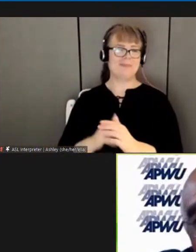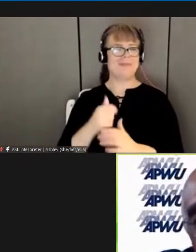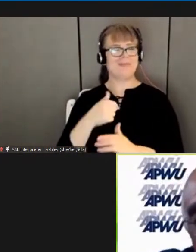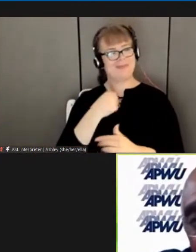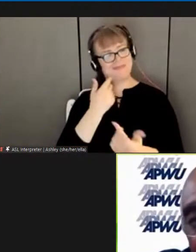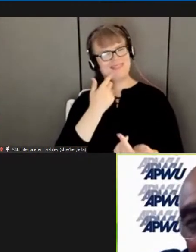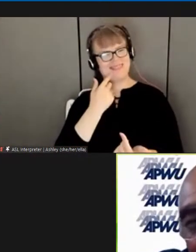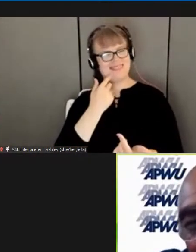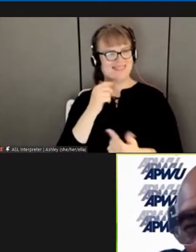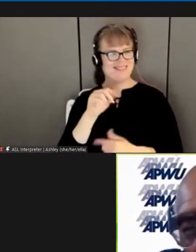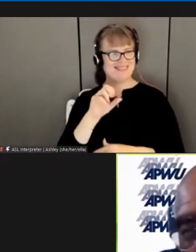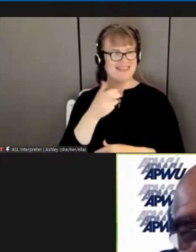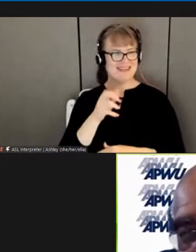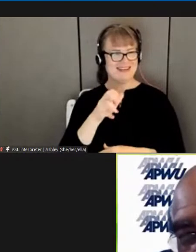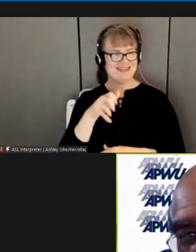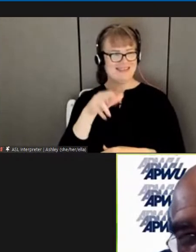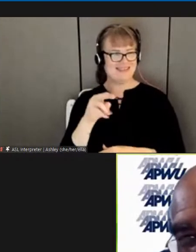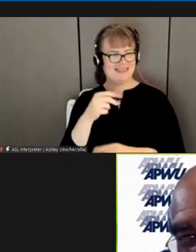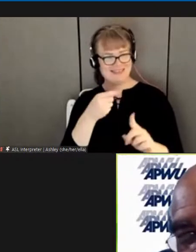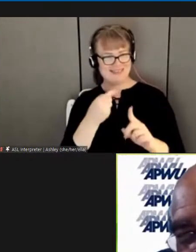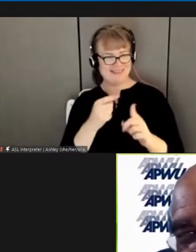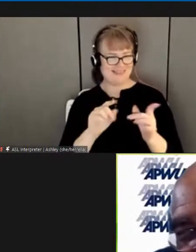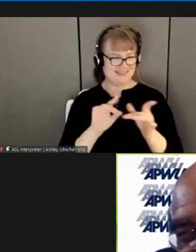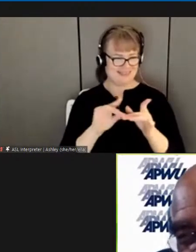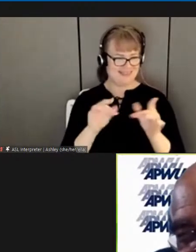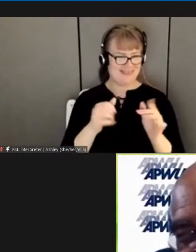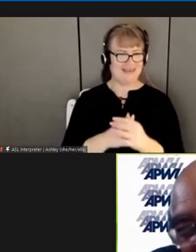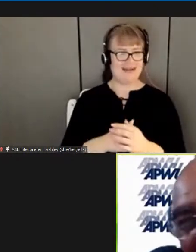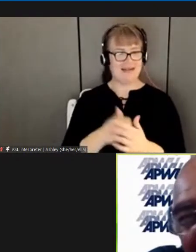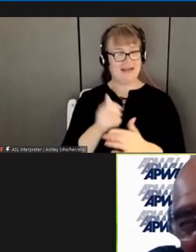know how you do it sharon i think they broke the mold with these people